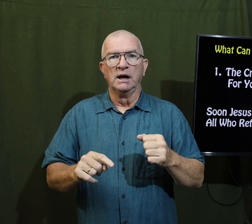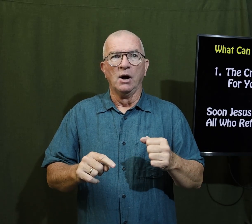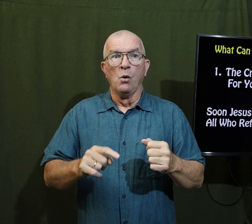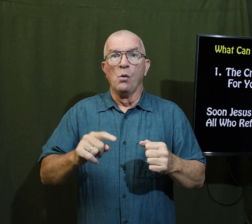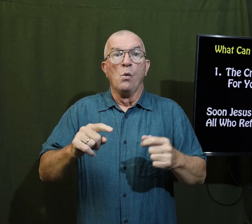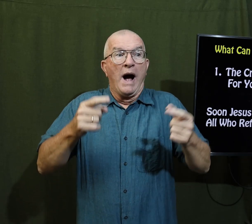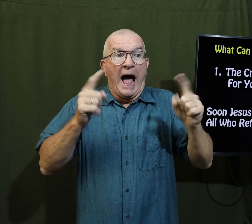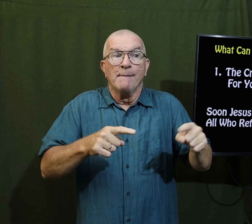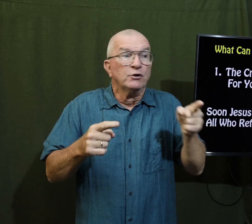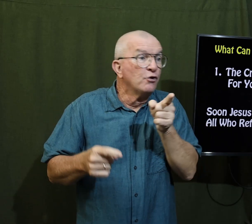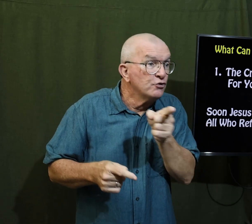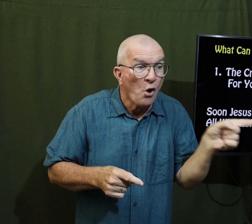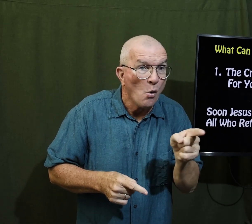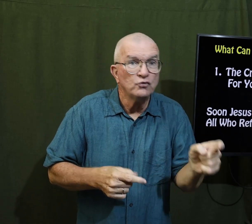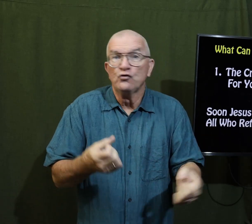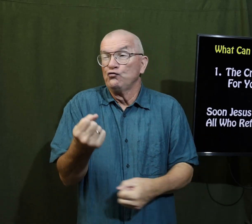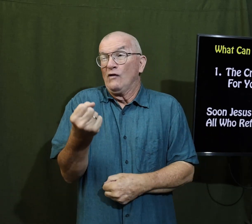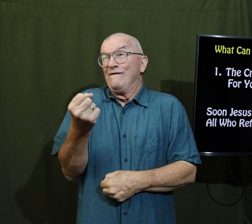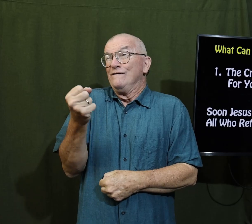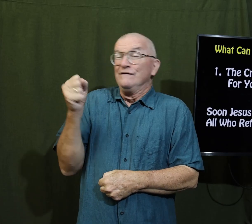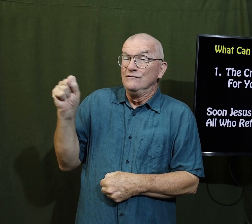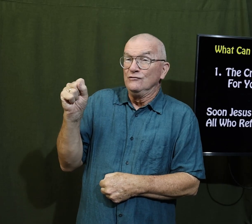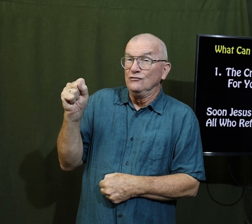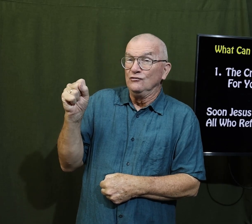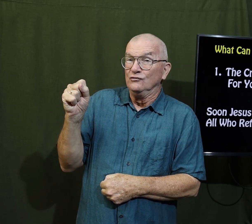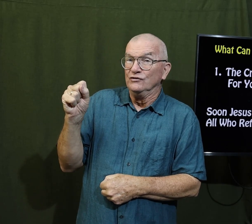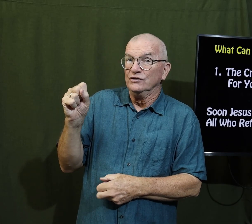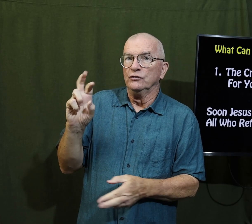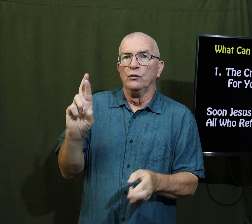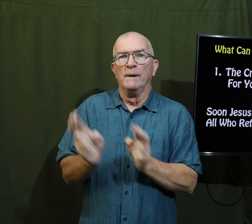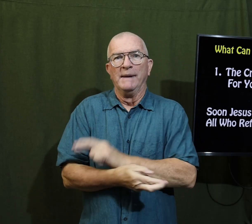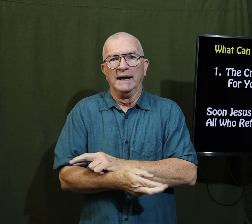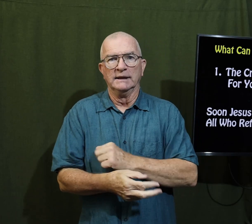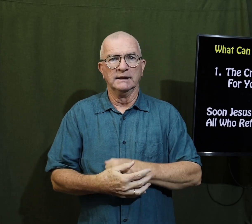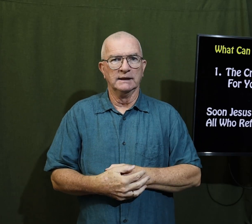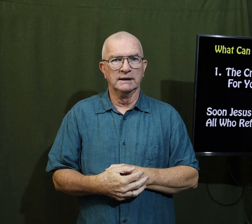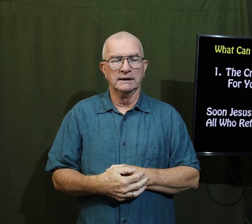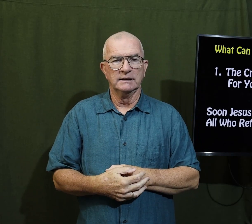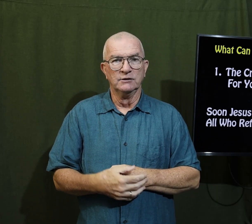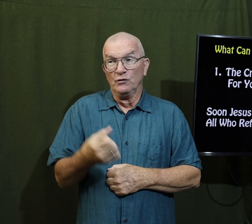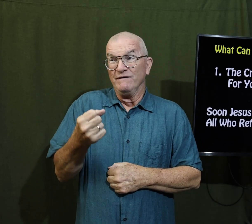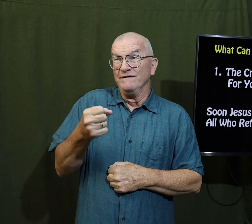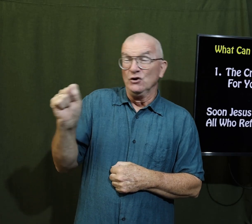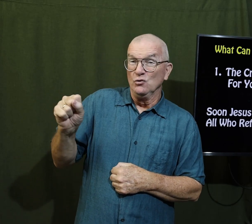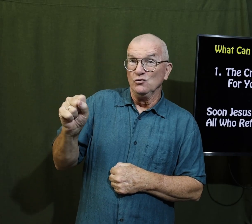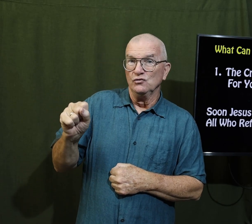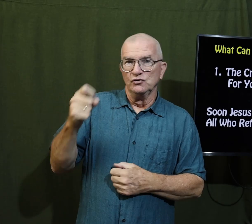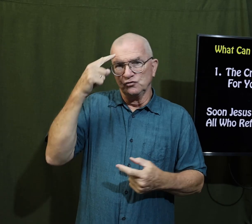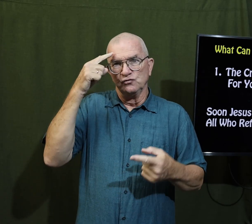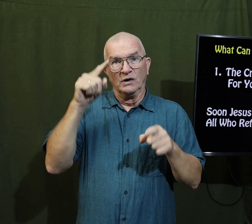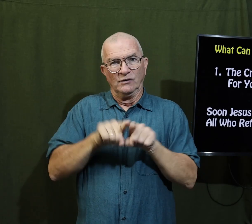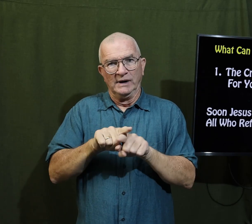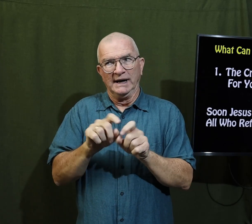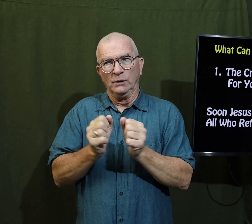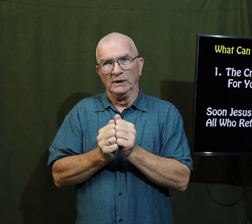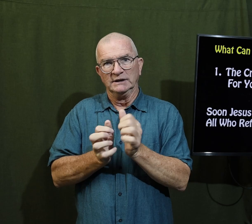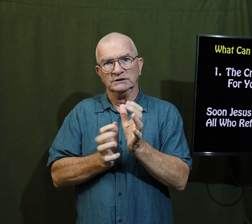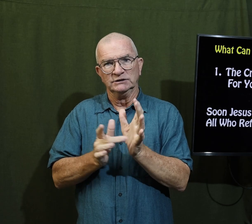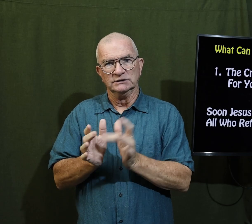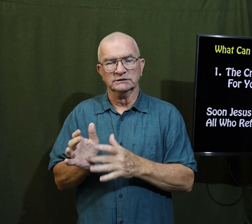punishment will happen to those who refuse to repent refuse to agree with